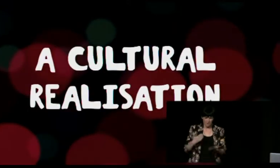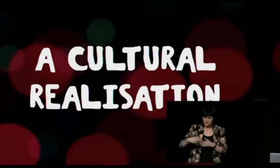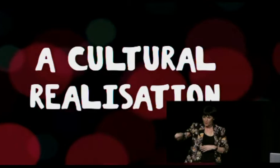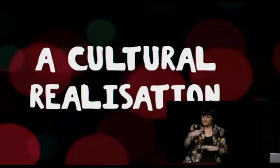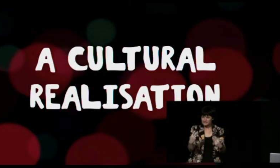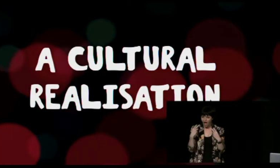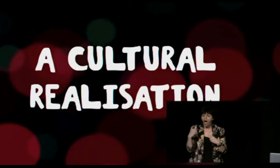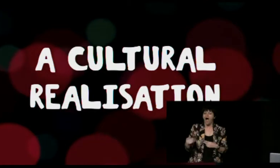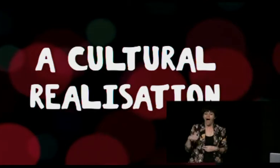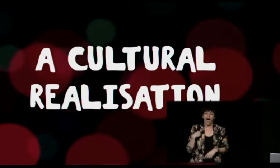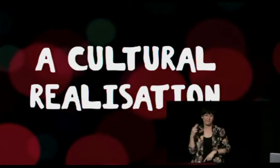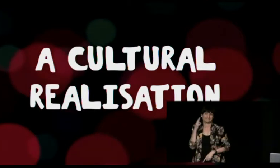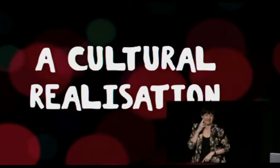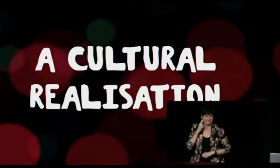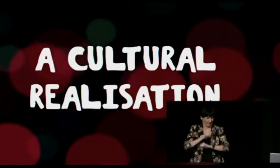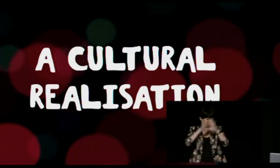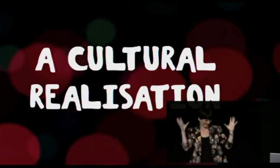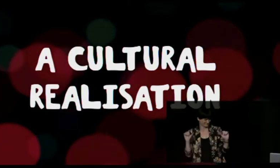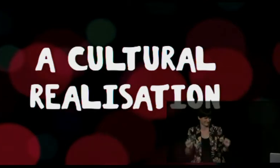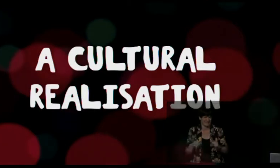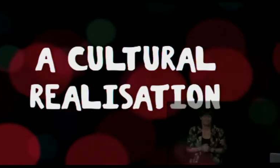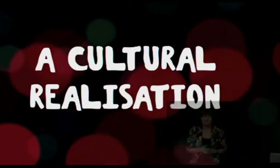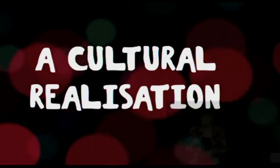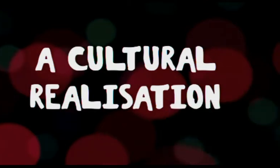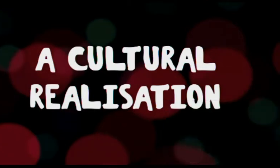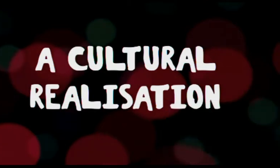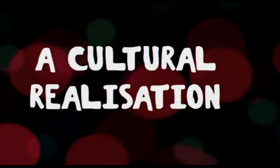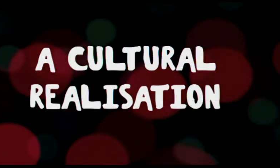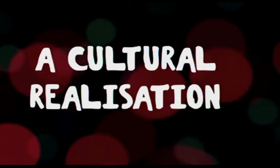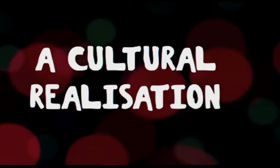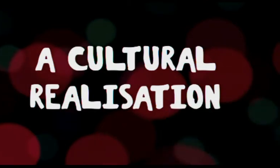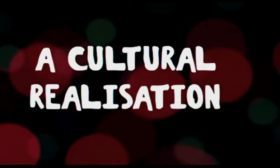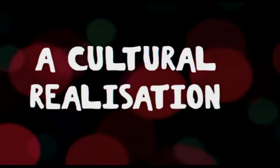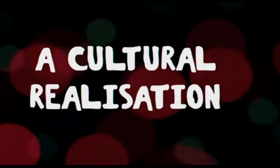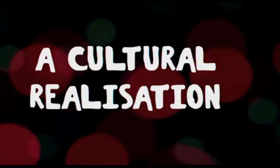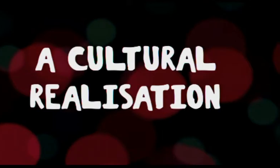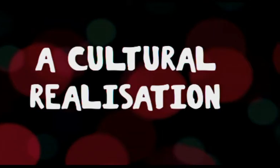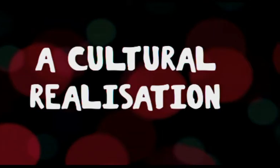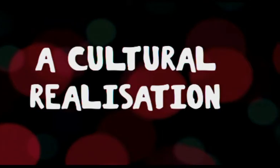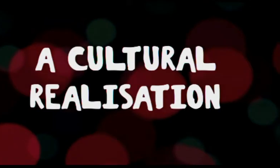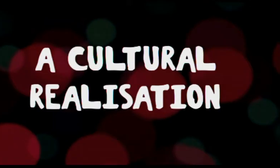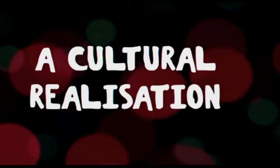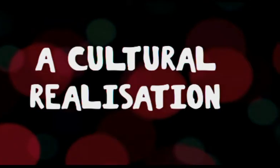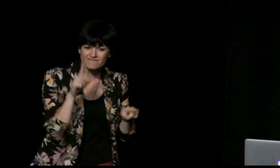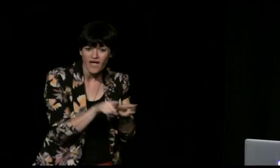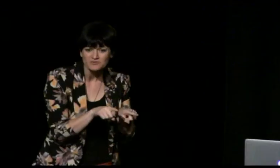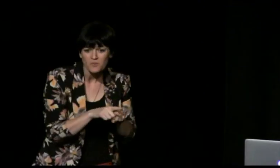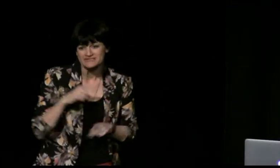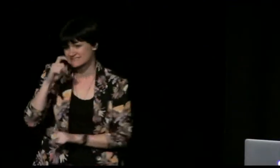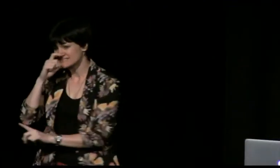Before I do, let me give you some other context. I'm a deaf person. You've probably realized that already. I was born into a deaf family. So my